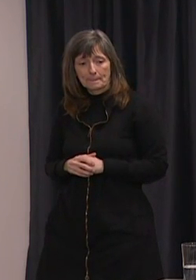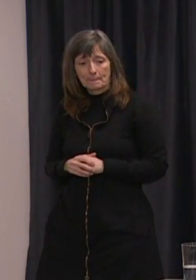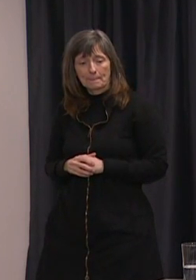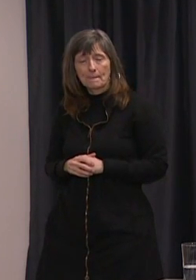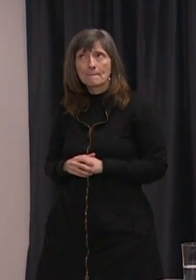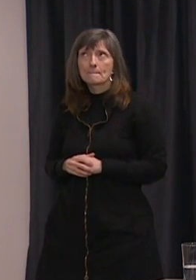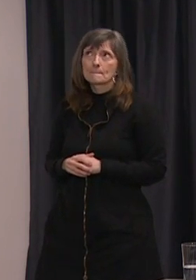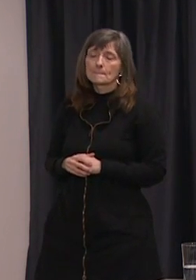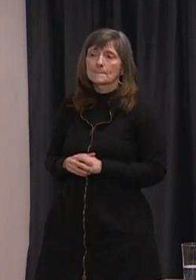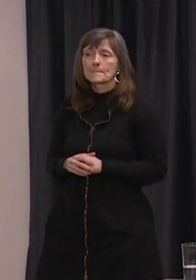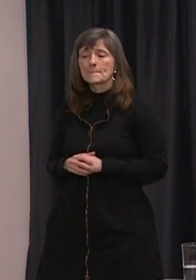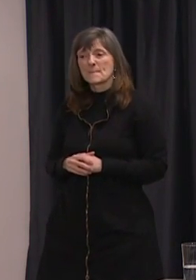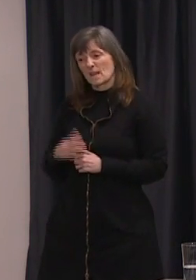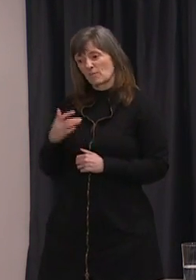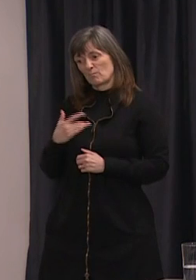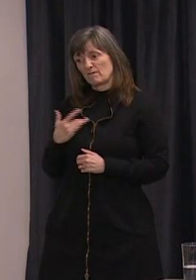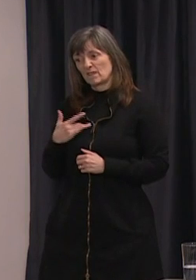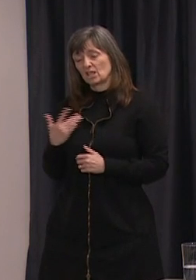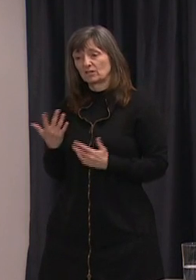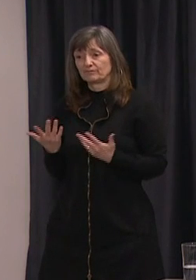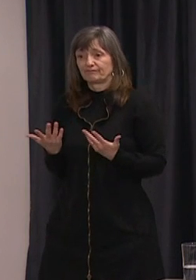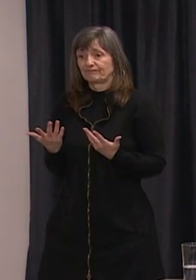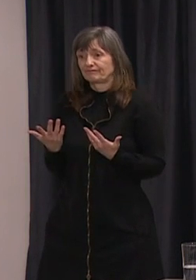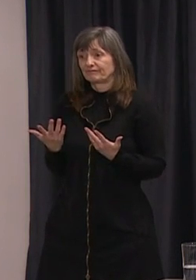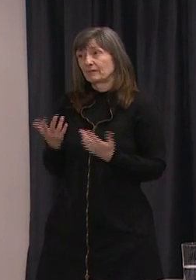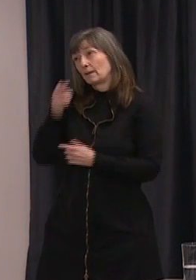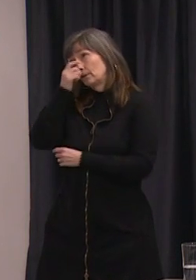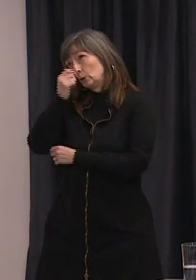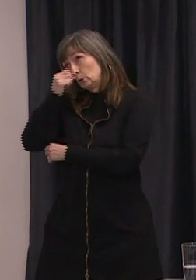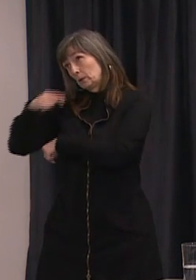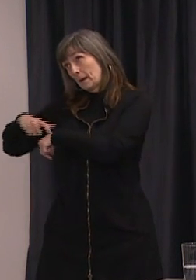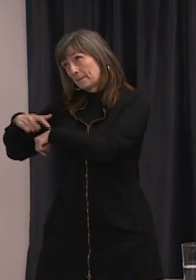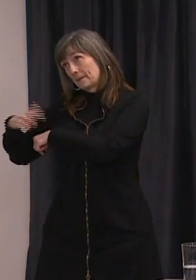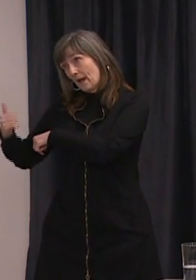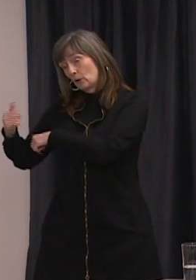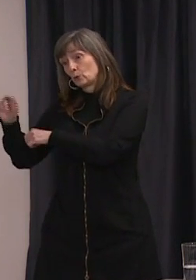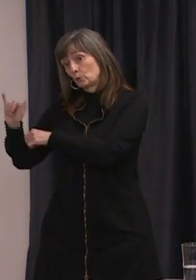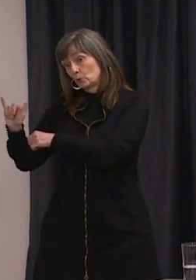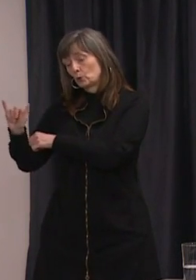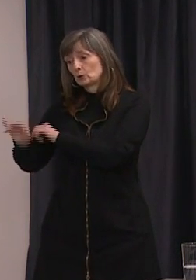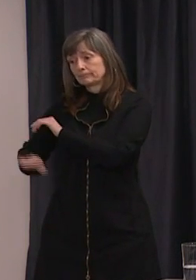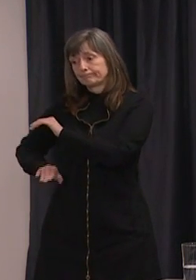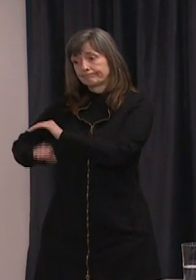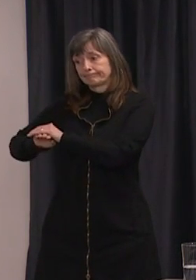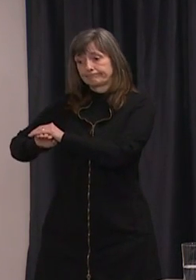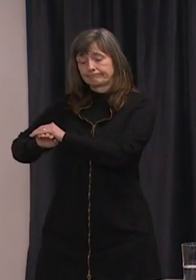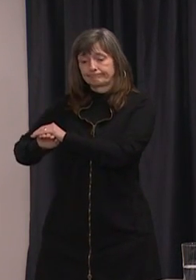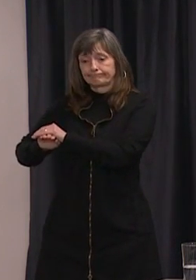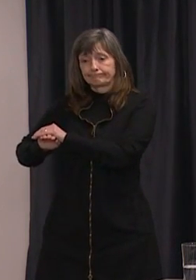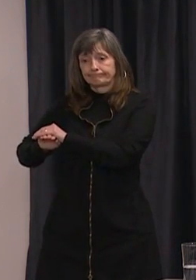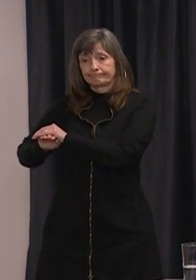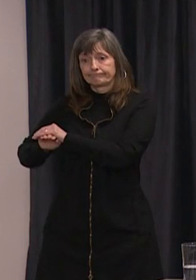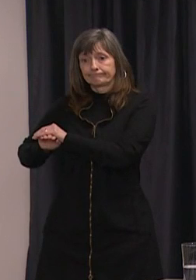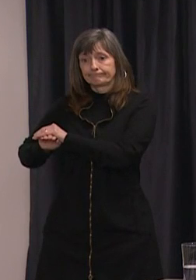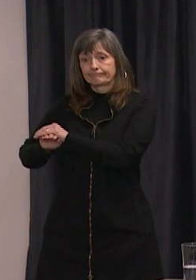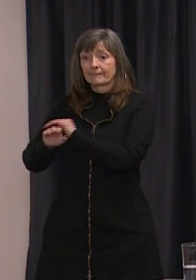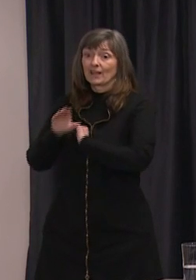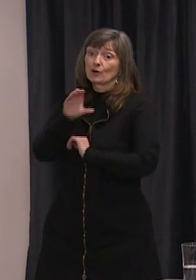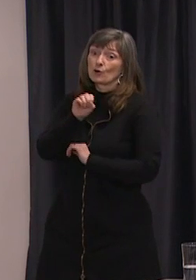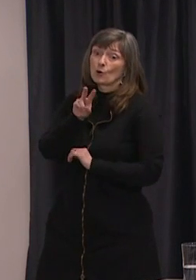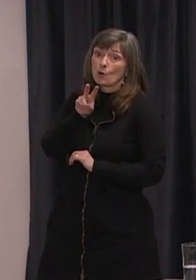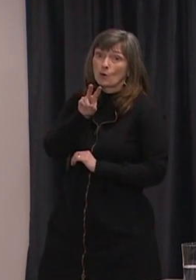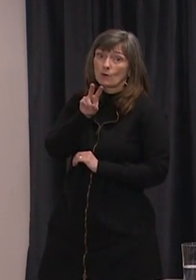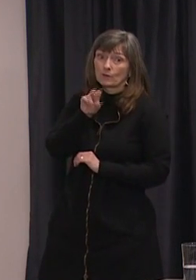capacity we feel given we've got flu season. The issue of the severity of COVID